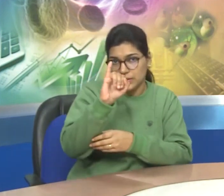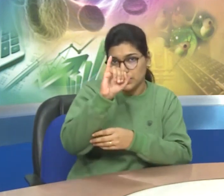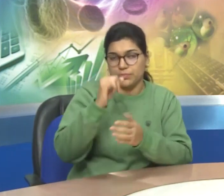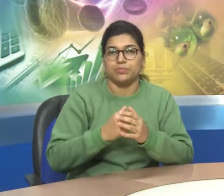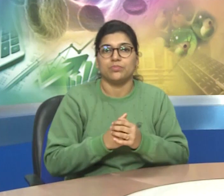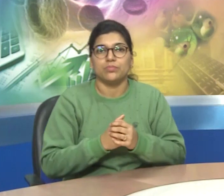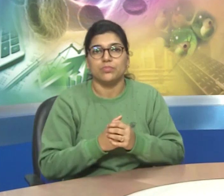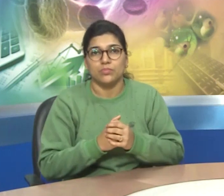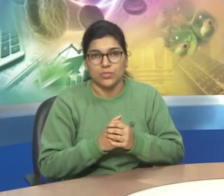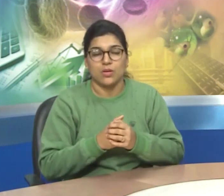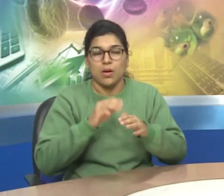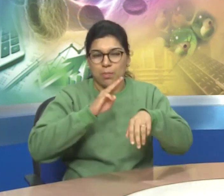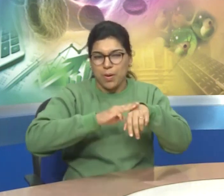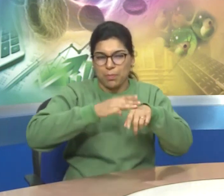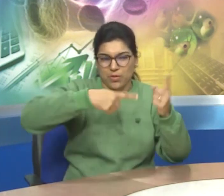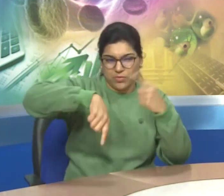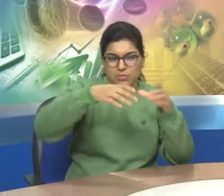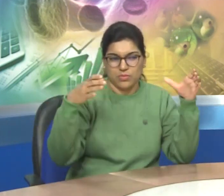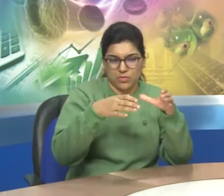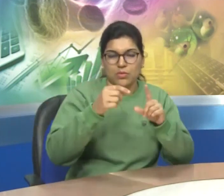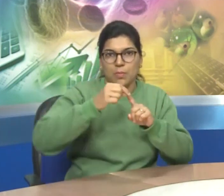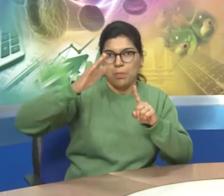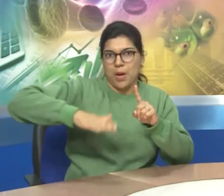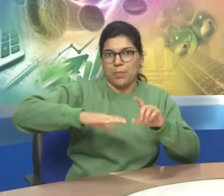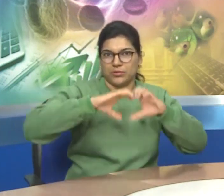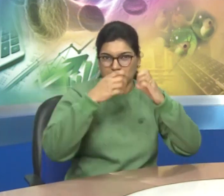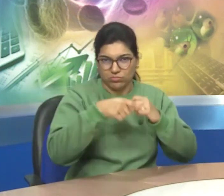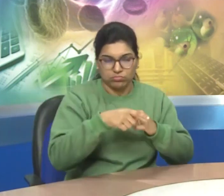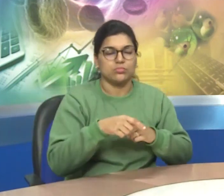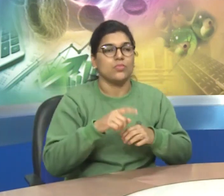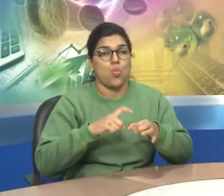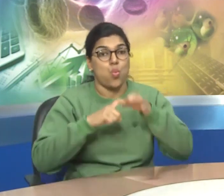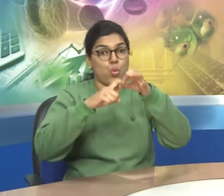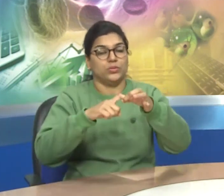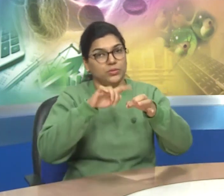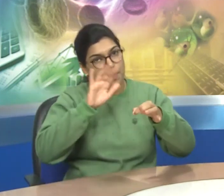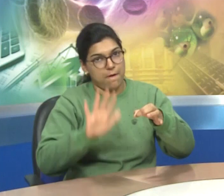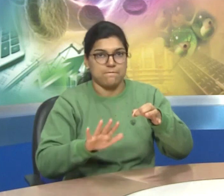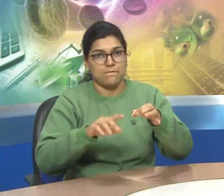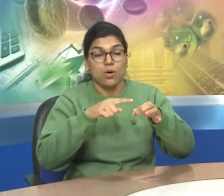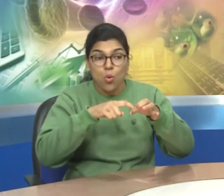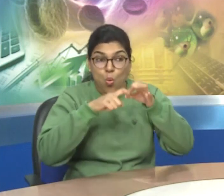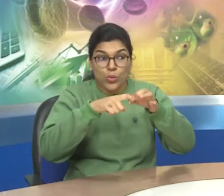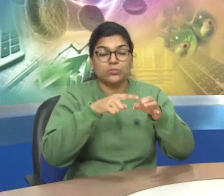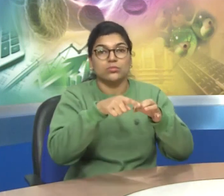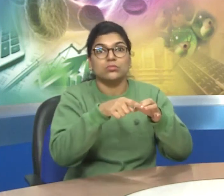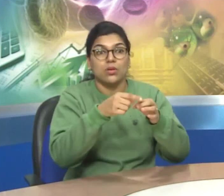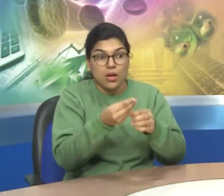it Point number six the members of parliament can ask questions and